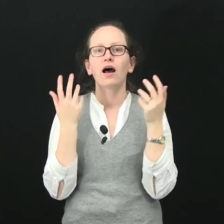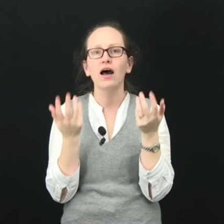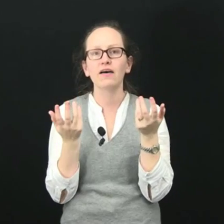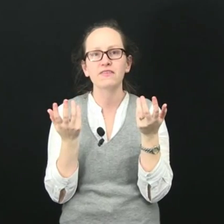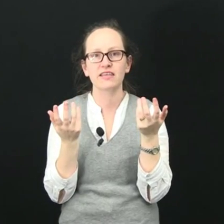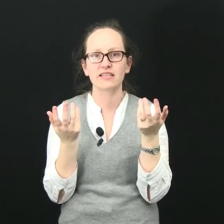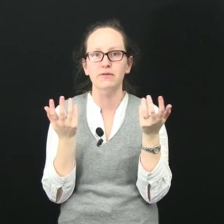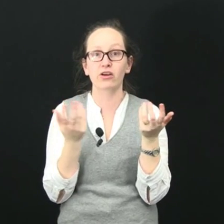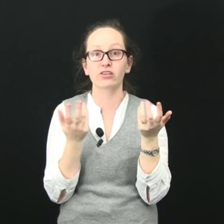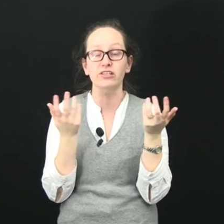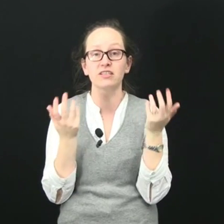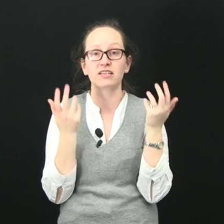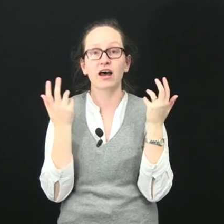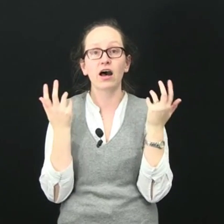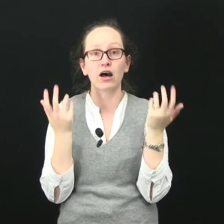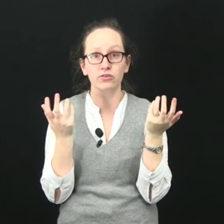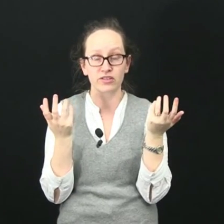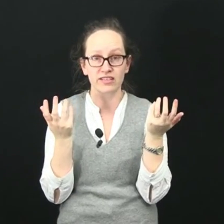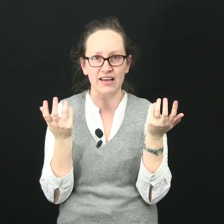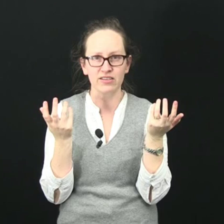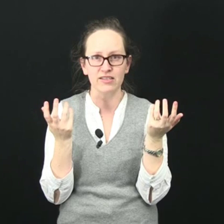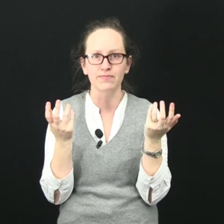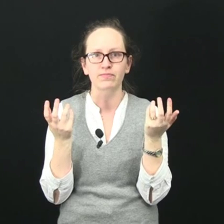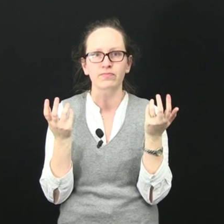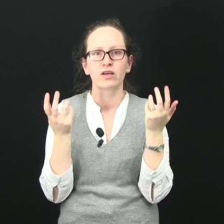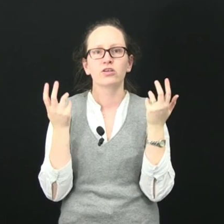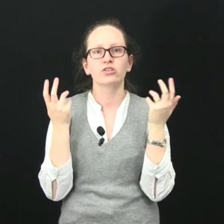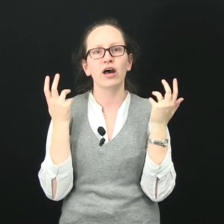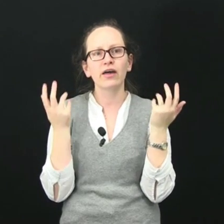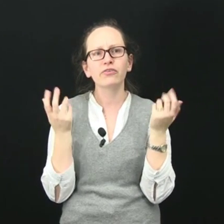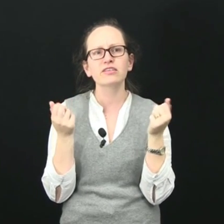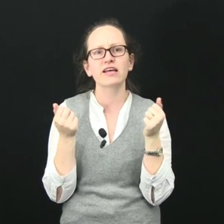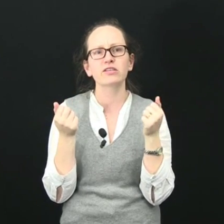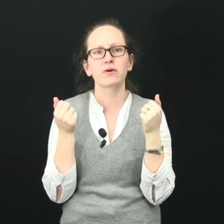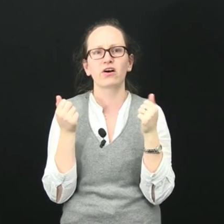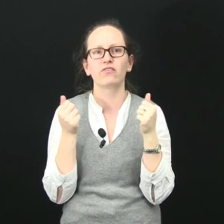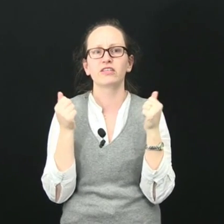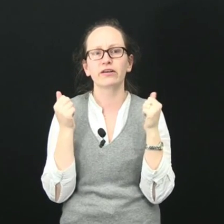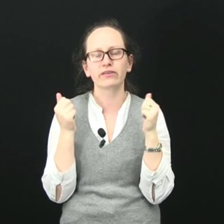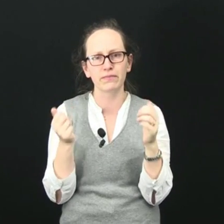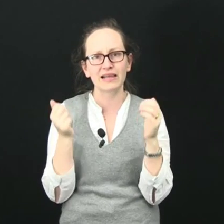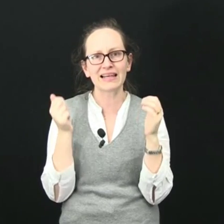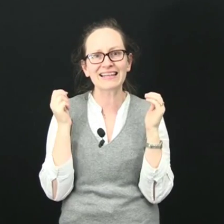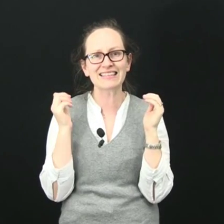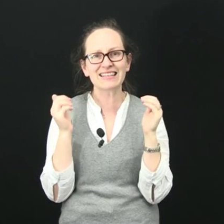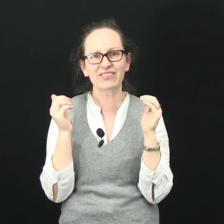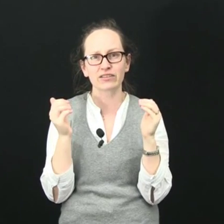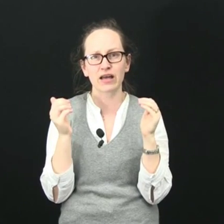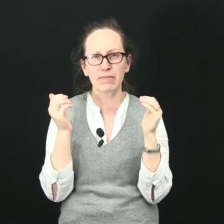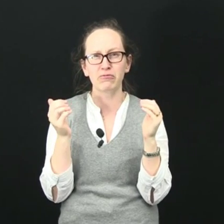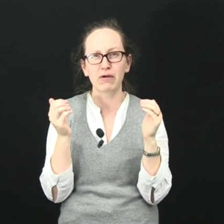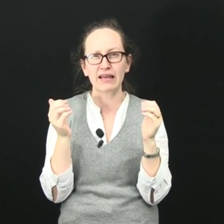After this, we're going to consider ultrasounds. So ultrasounds work off a completely different type of wave.